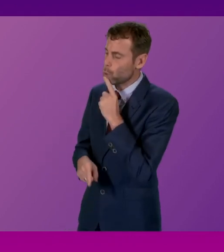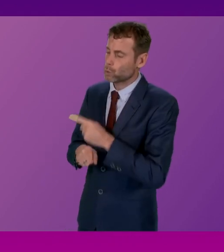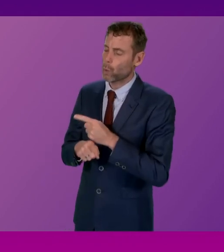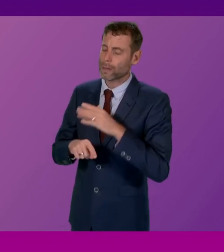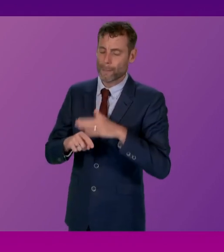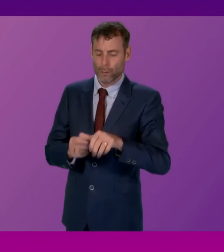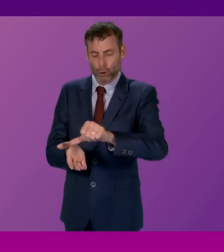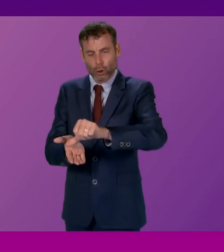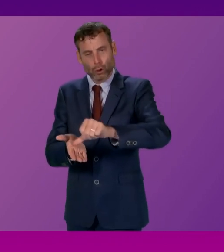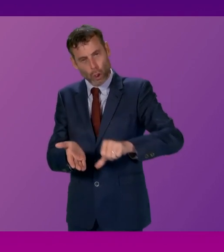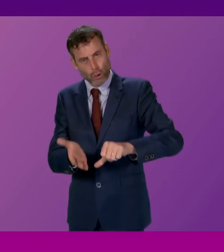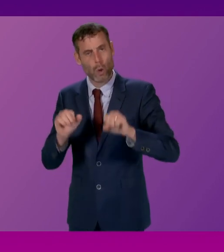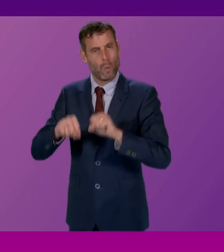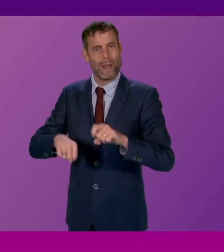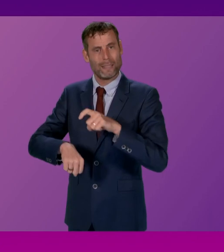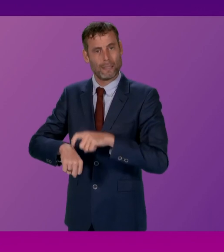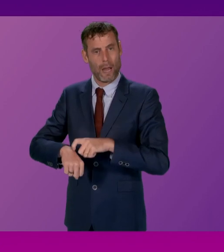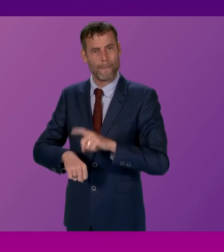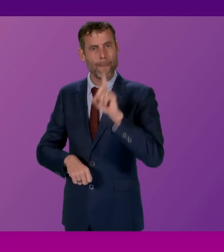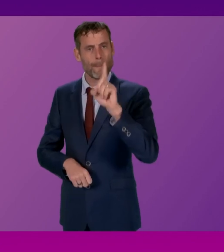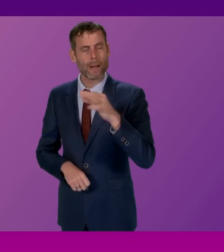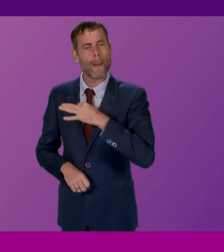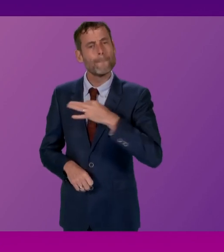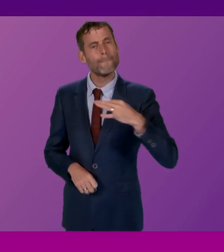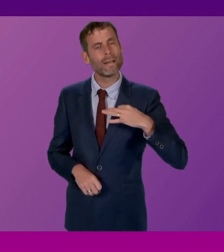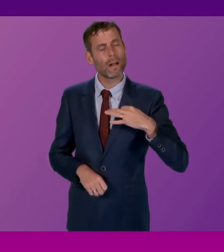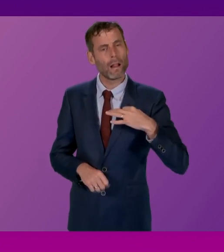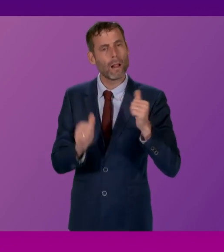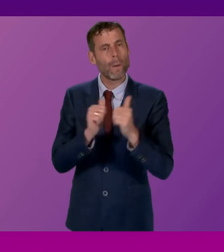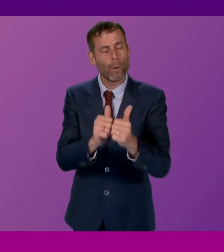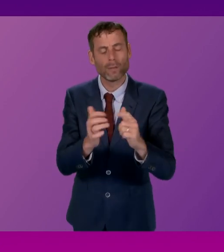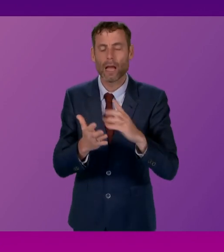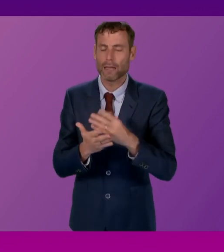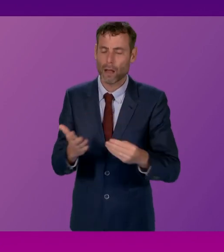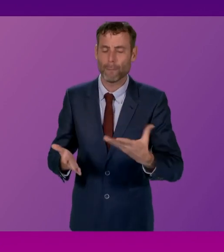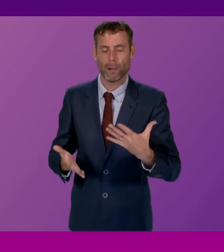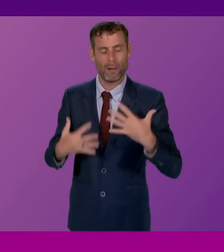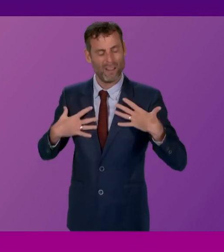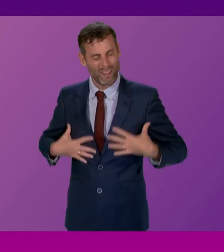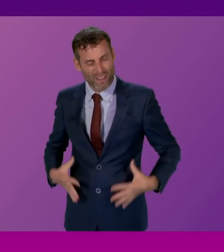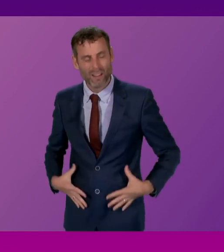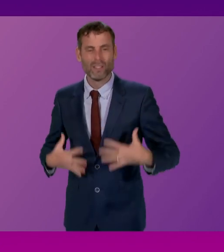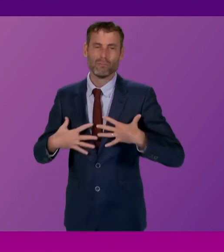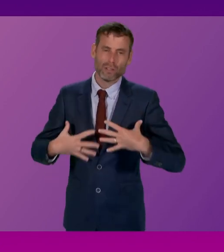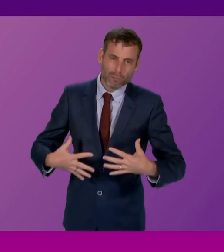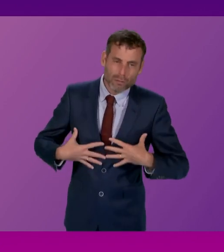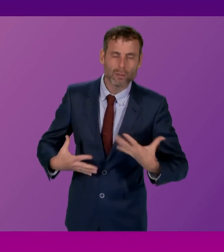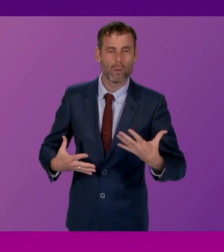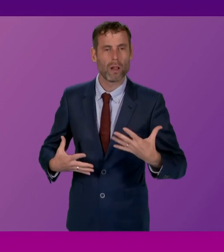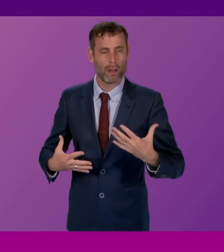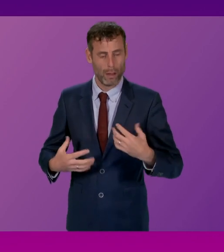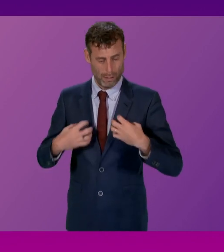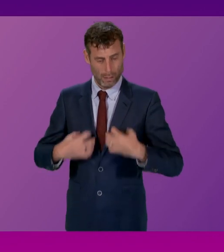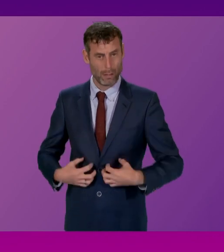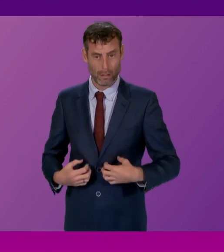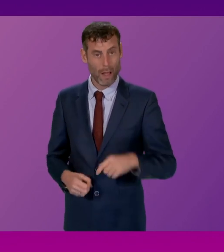our patients waiting for medical clinics, chronic pain management, respiratory or cardiology? What tangible changes are you